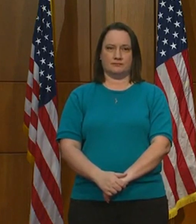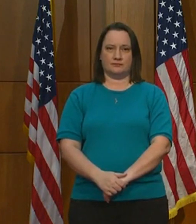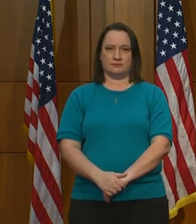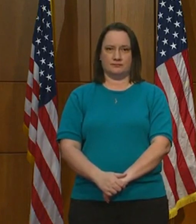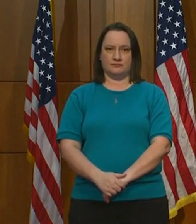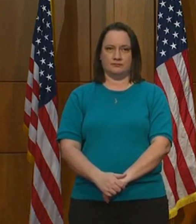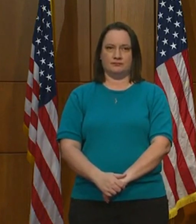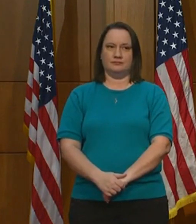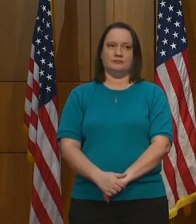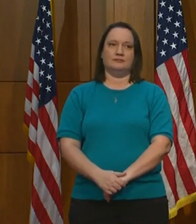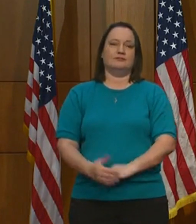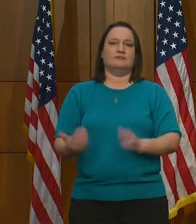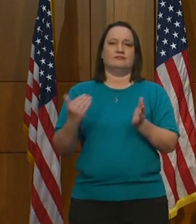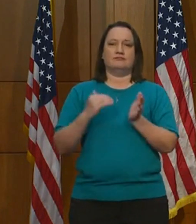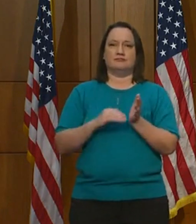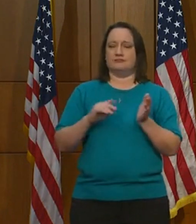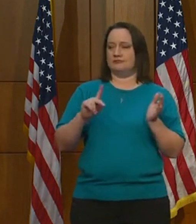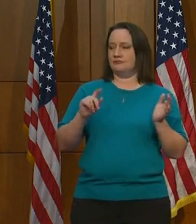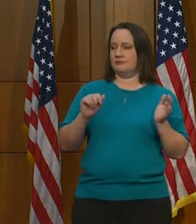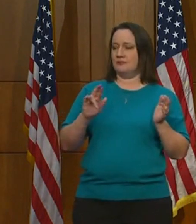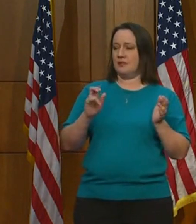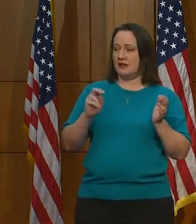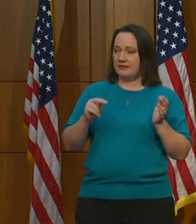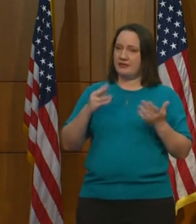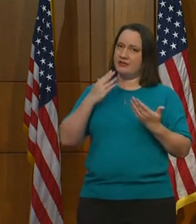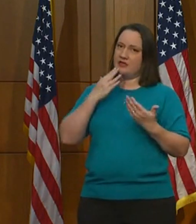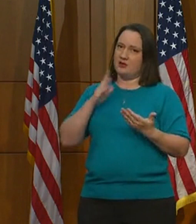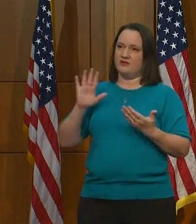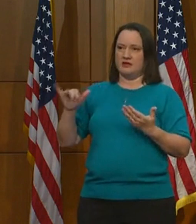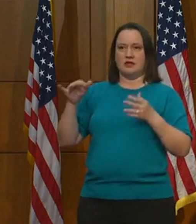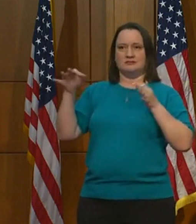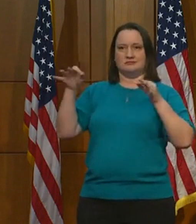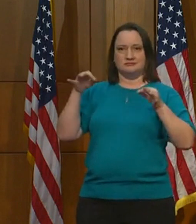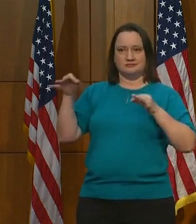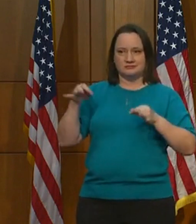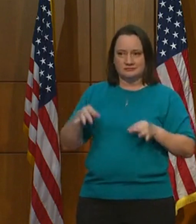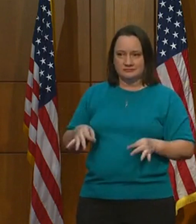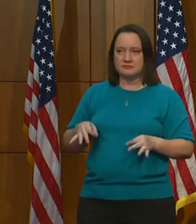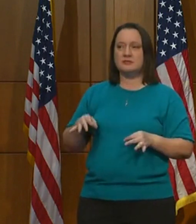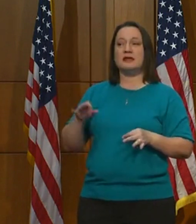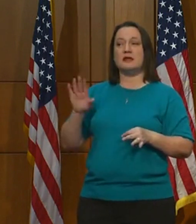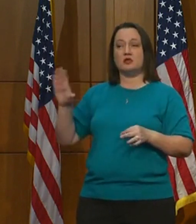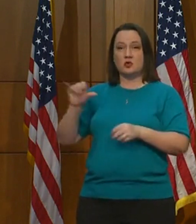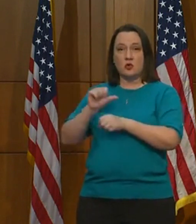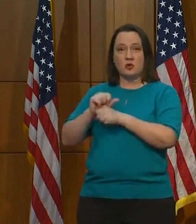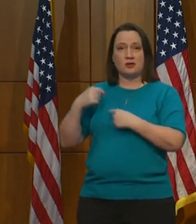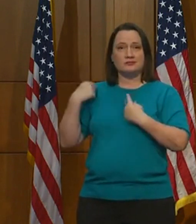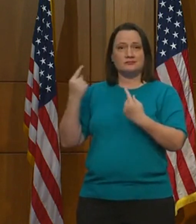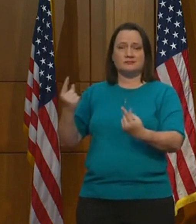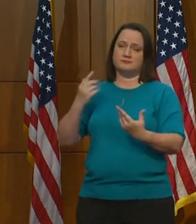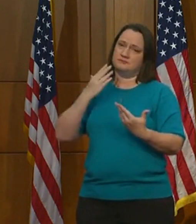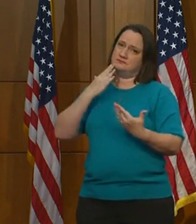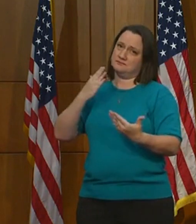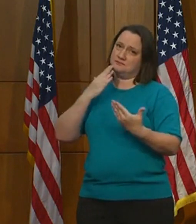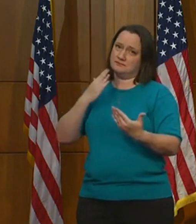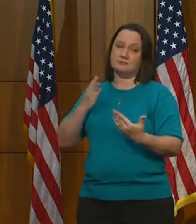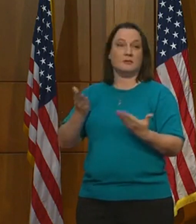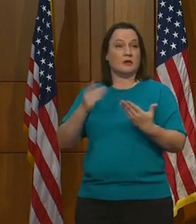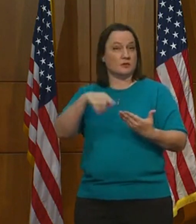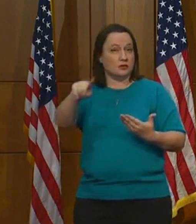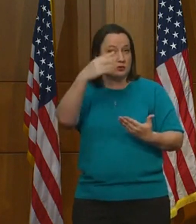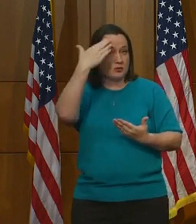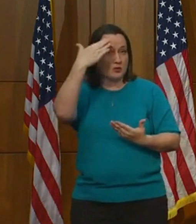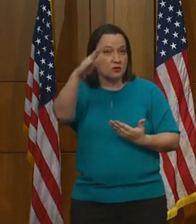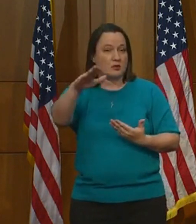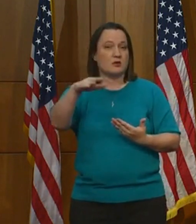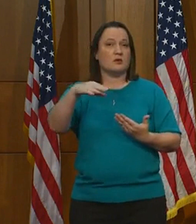Well, once again, Karen, thank you, one, for the overview and thanks for all the work that you've done. You may not know this out